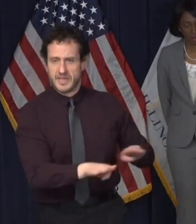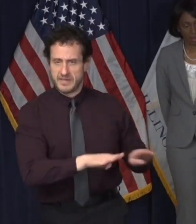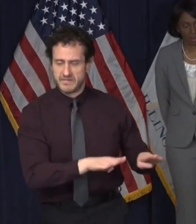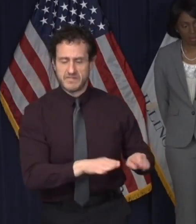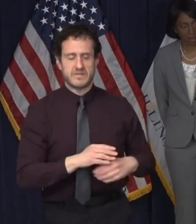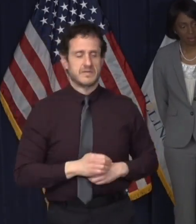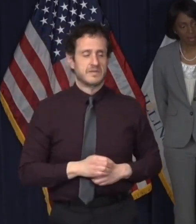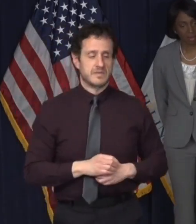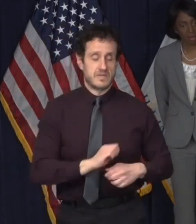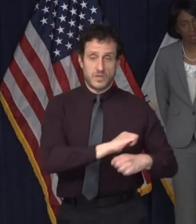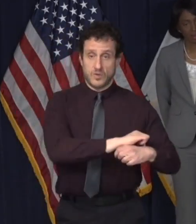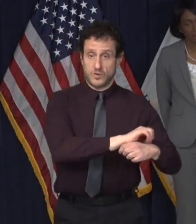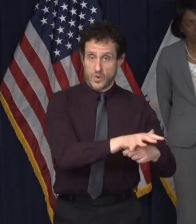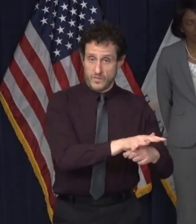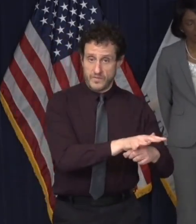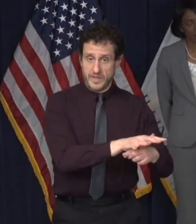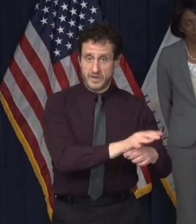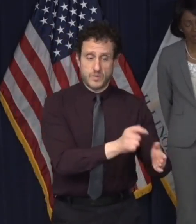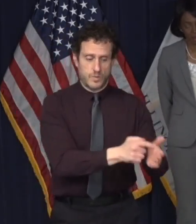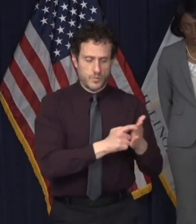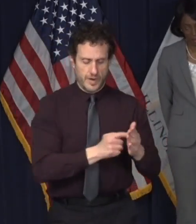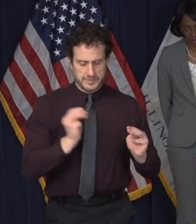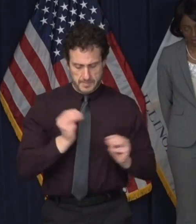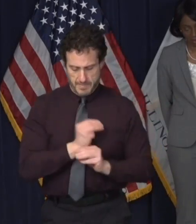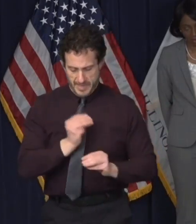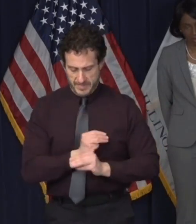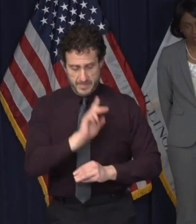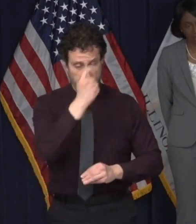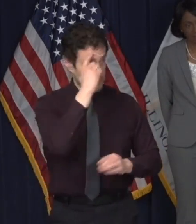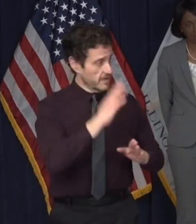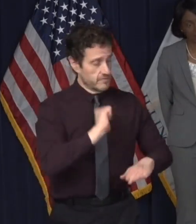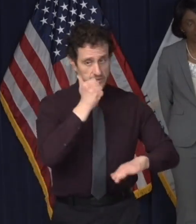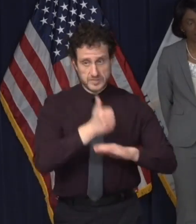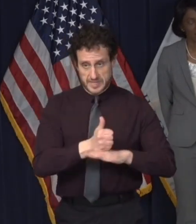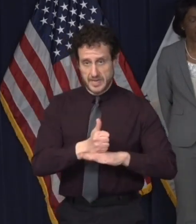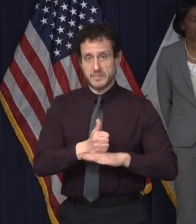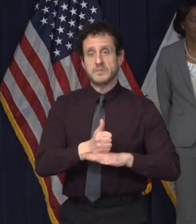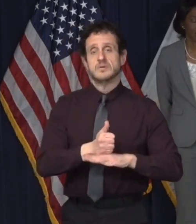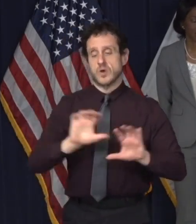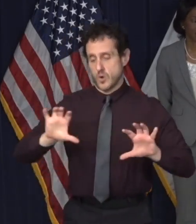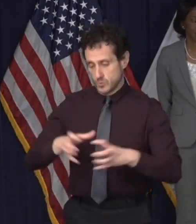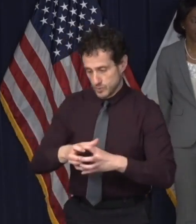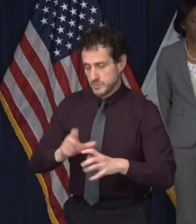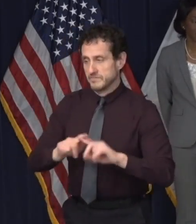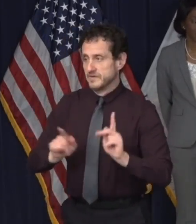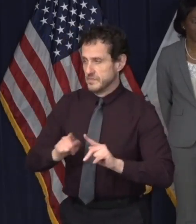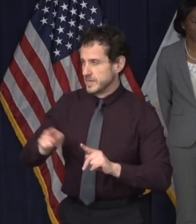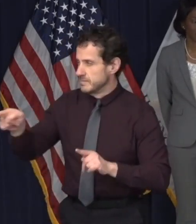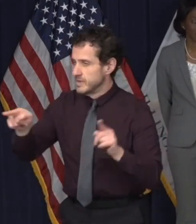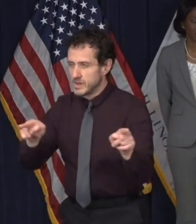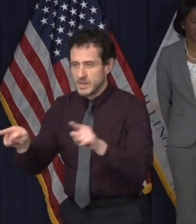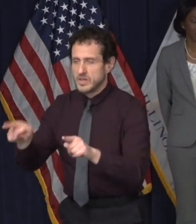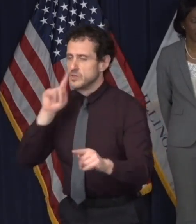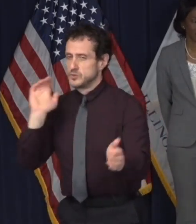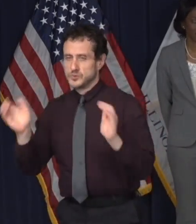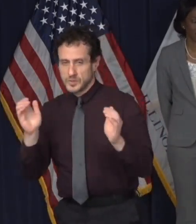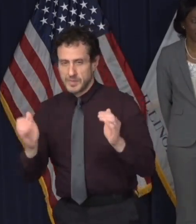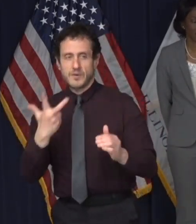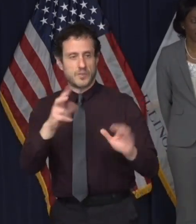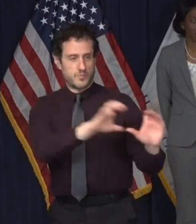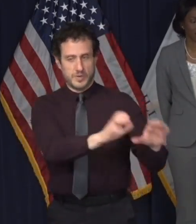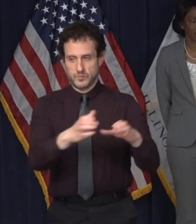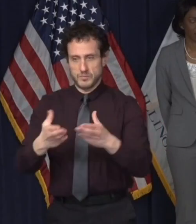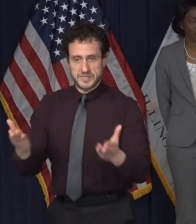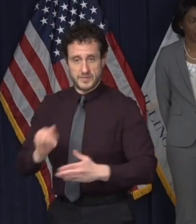For this reason, the governor set up a community forum to coordinate and compare the modeling efforts of three groups within Illinois.